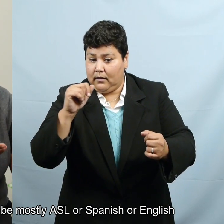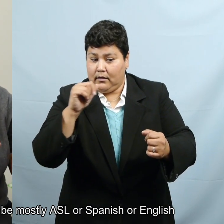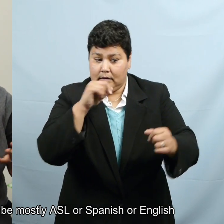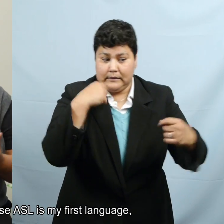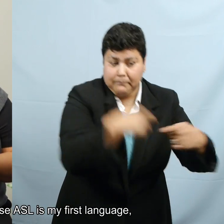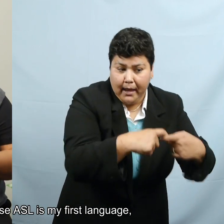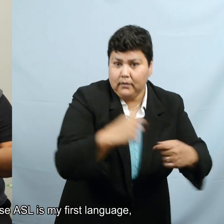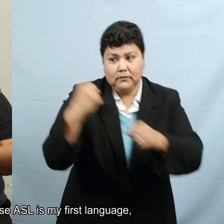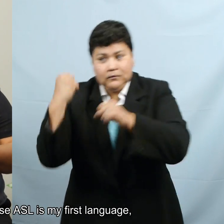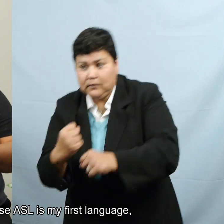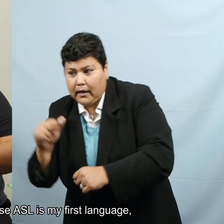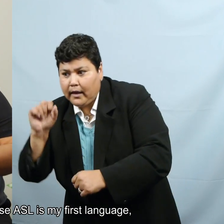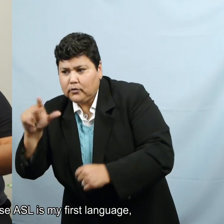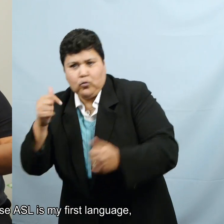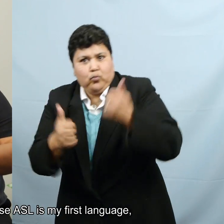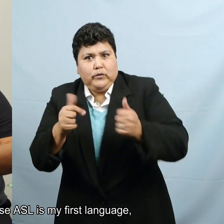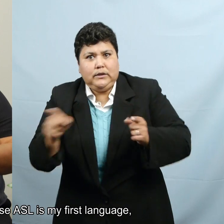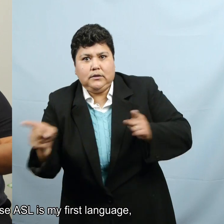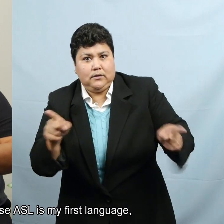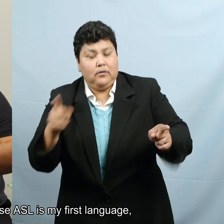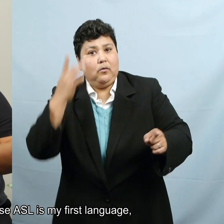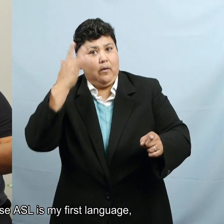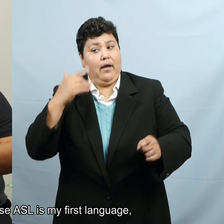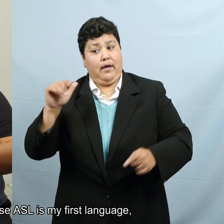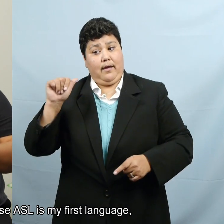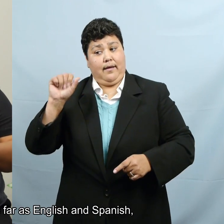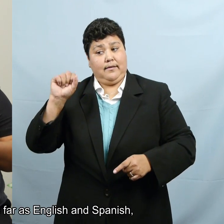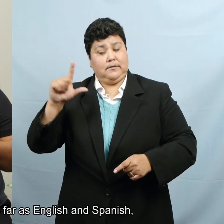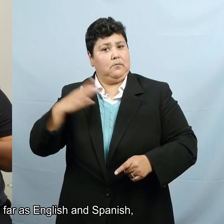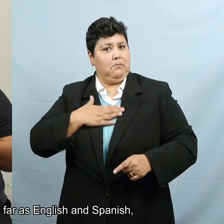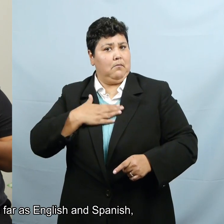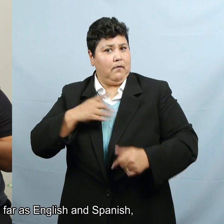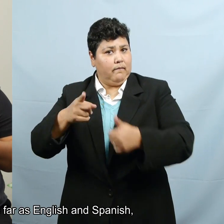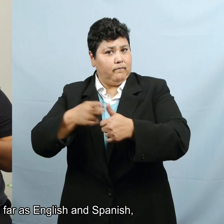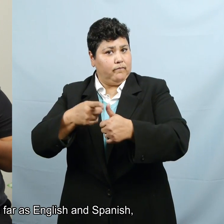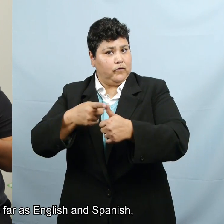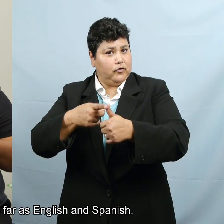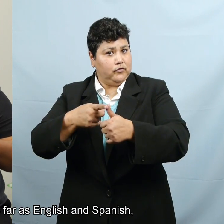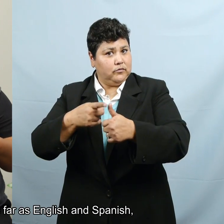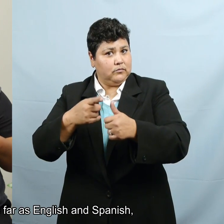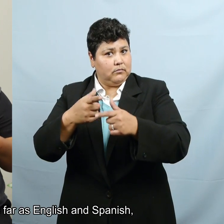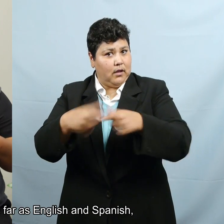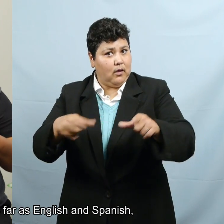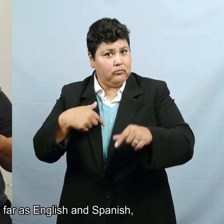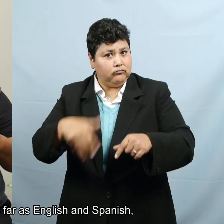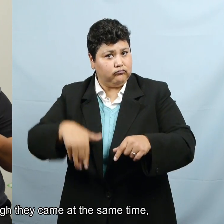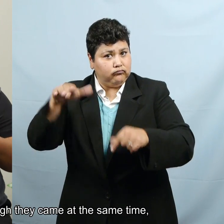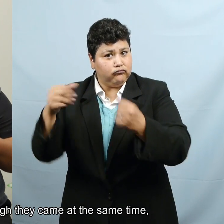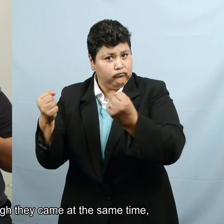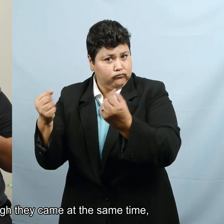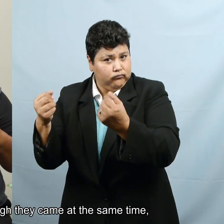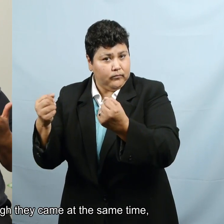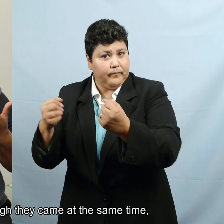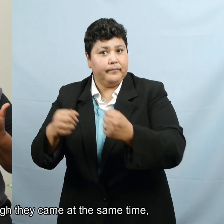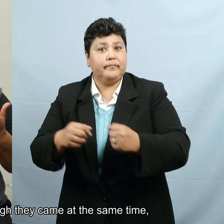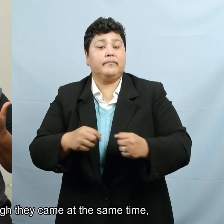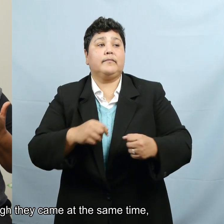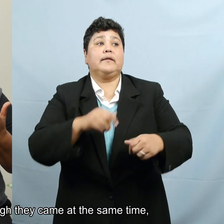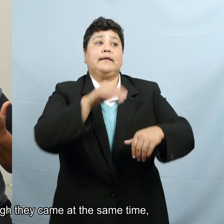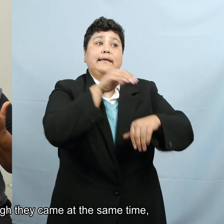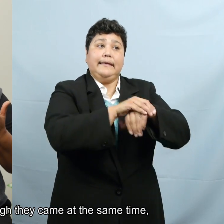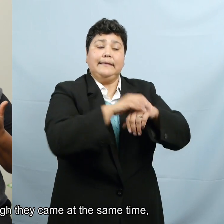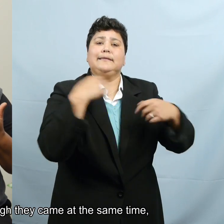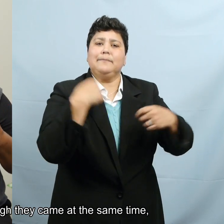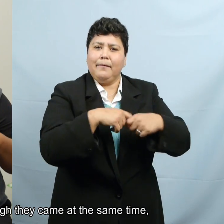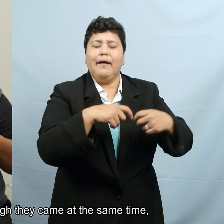Spanish or English? Because ASL is my first language. And as far as English and Spanish, even though they did